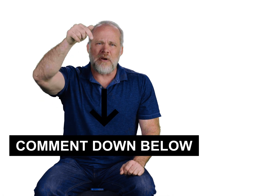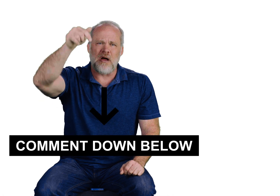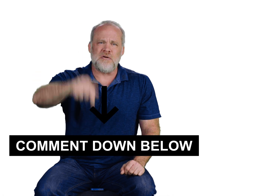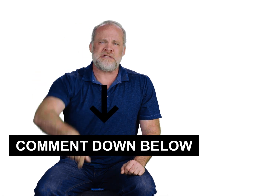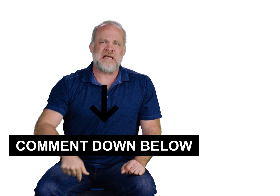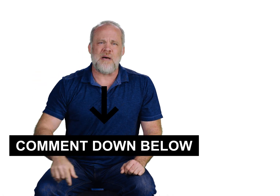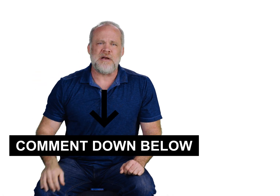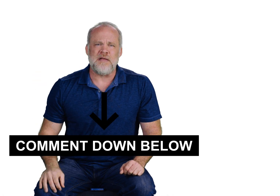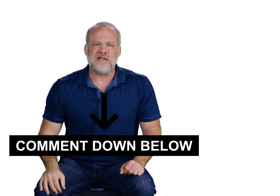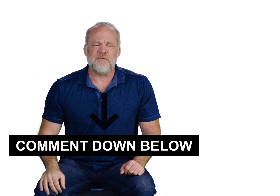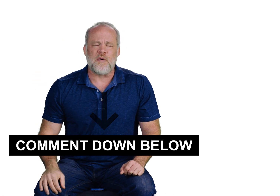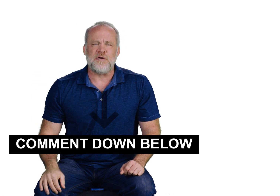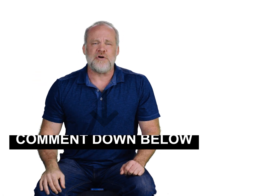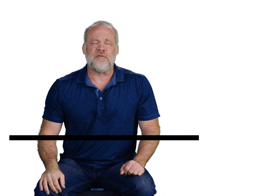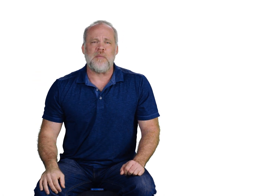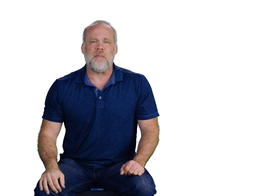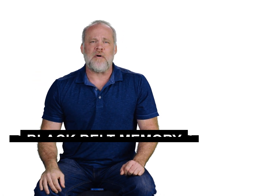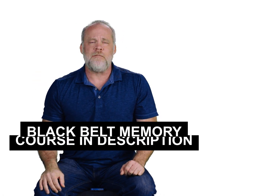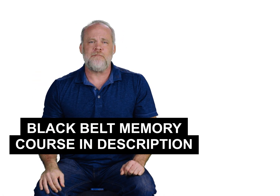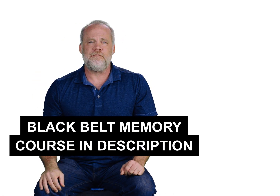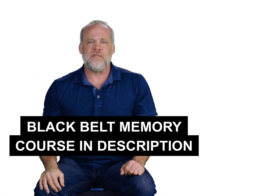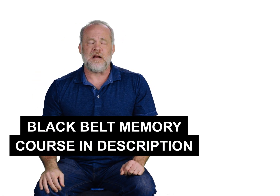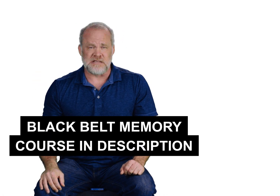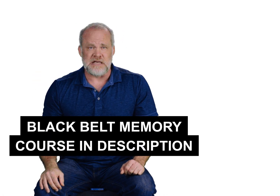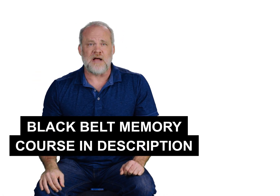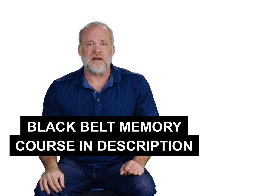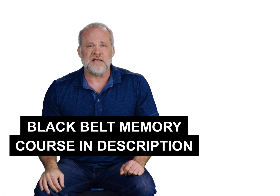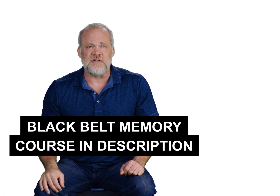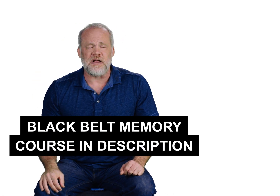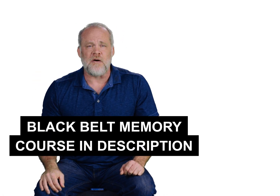below. See how many of these four that you can remember. And I'll see you on the next video.